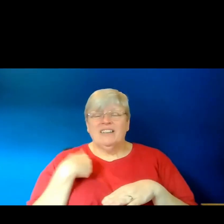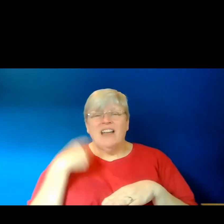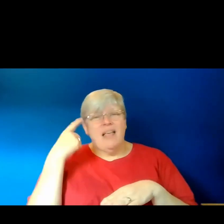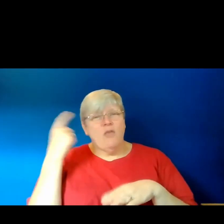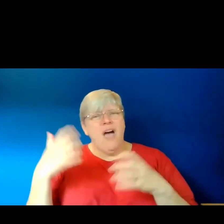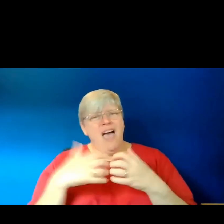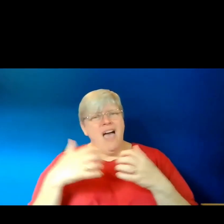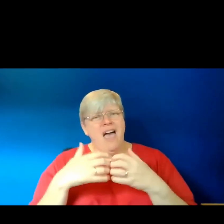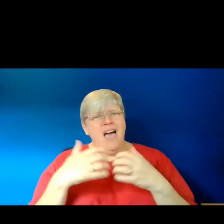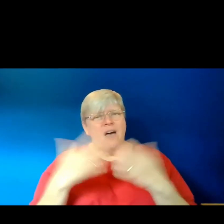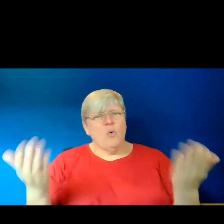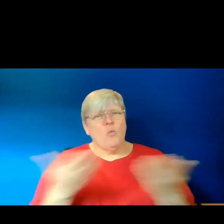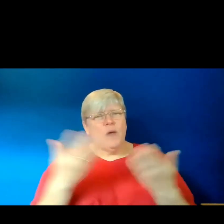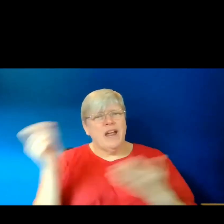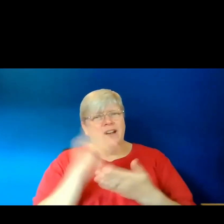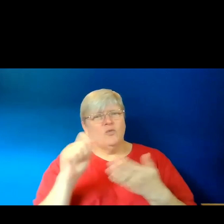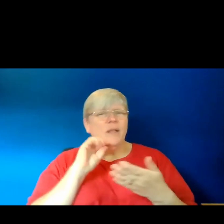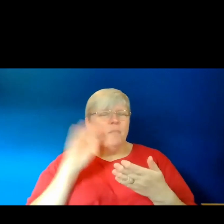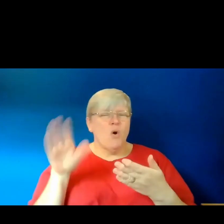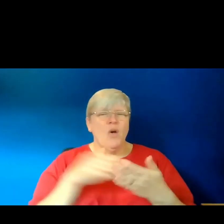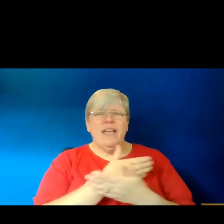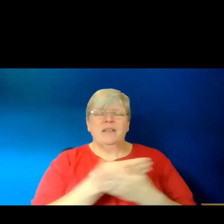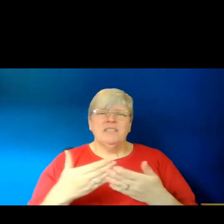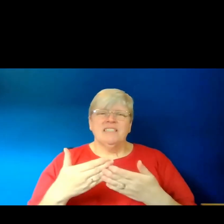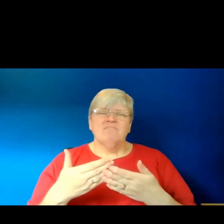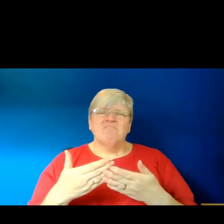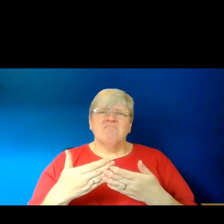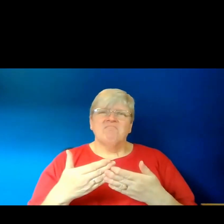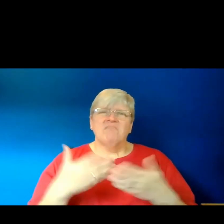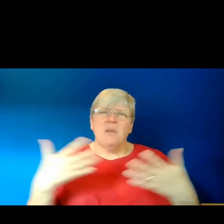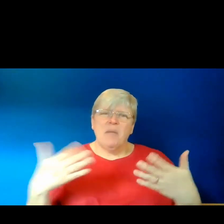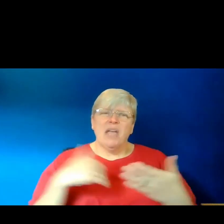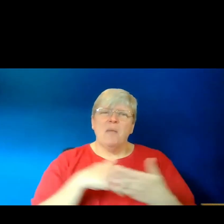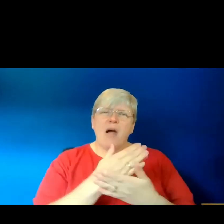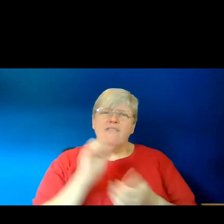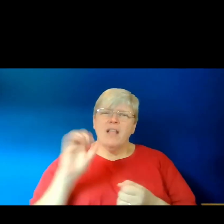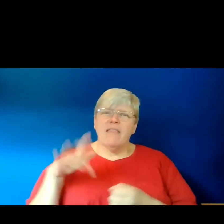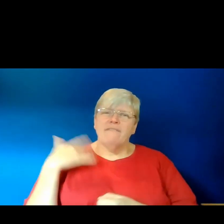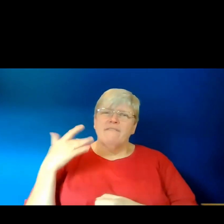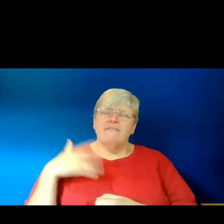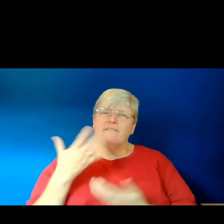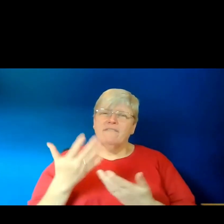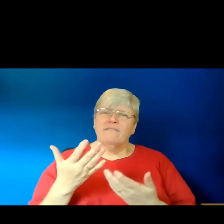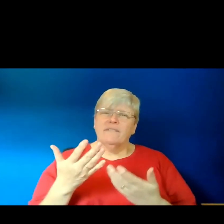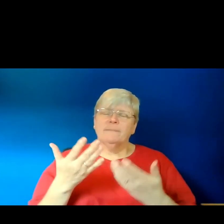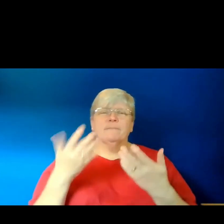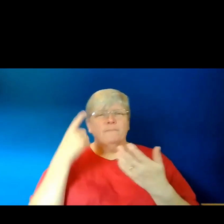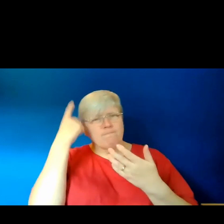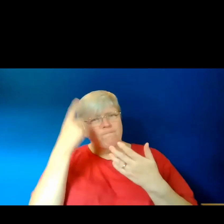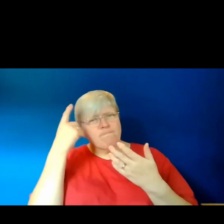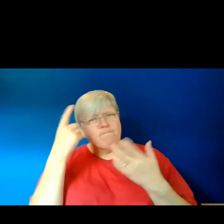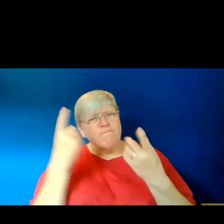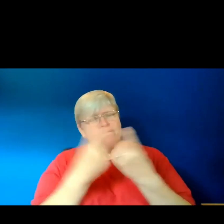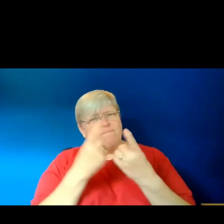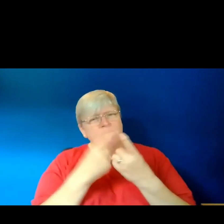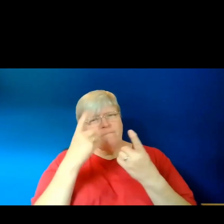she might have written her poems, since that was obviously such a big part of her life. I thought about the things she might have